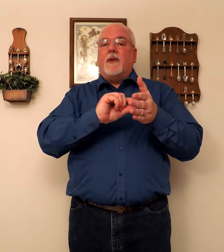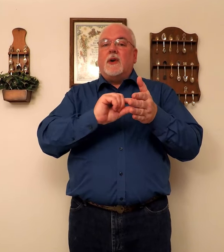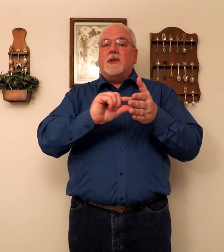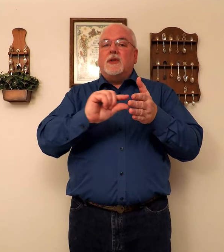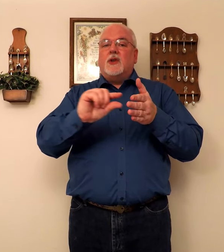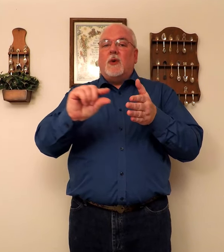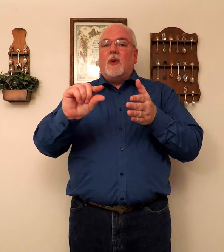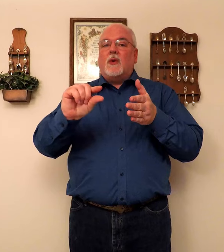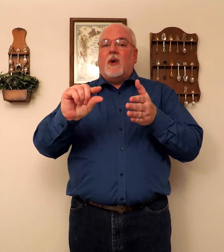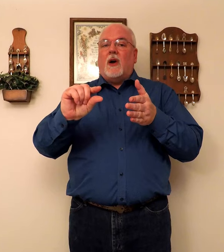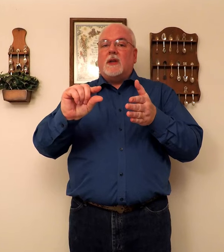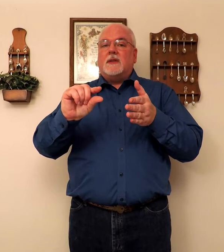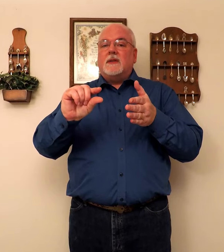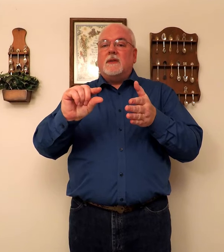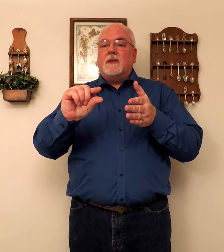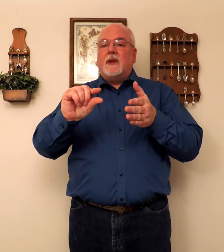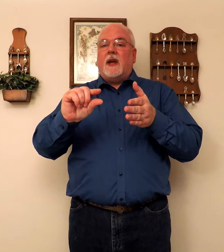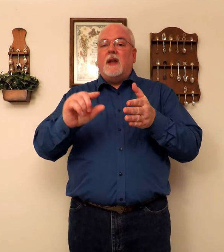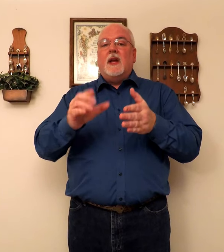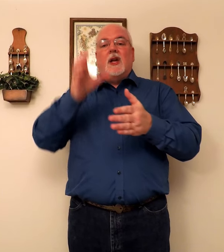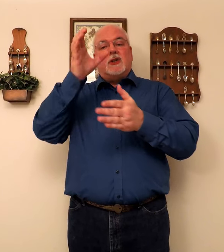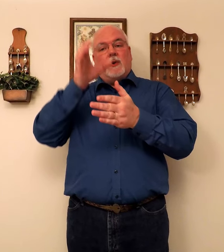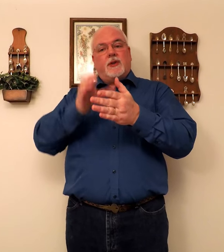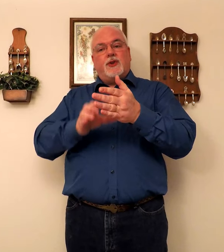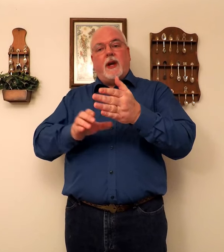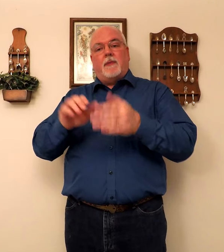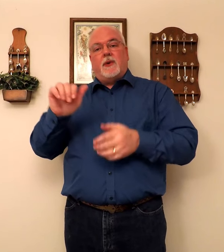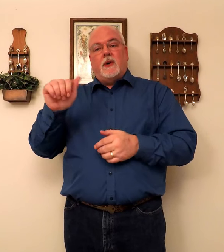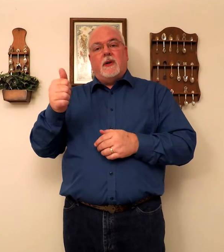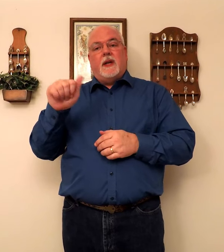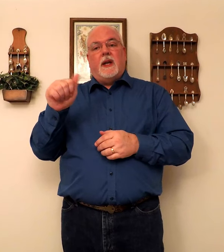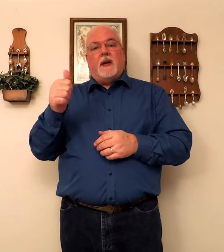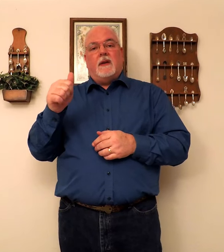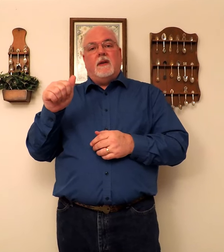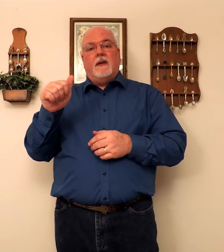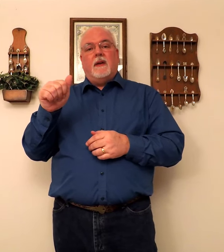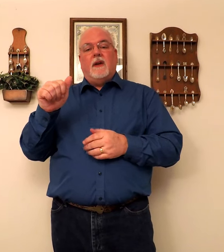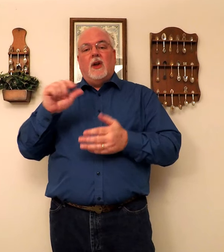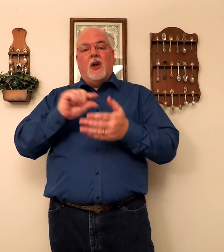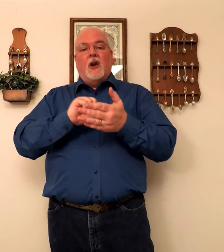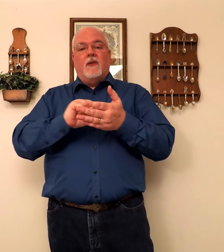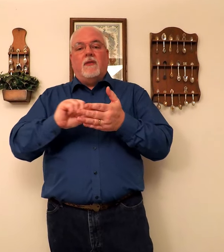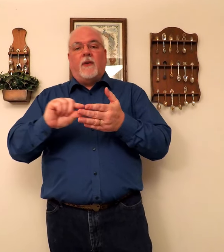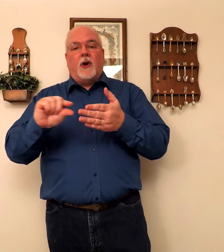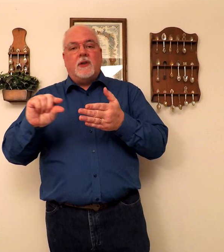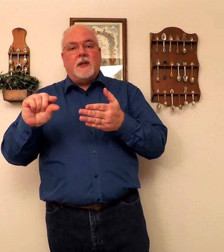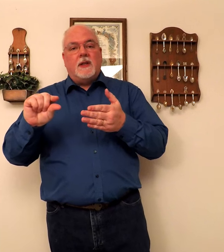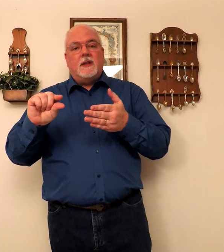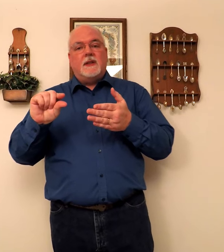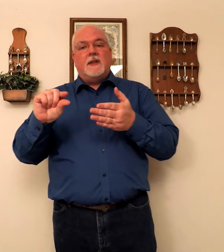verses go across. Okay. So it's chapter 10. Verses.